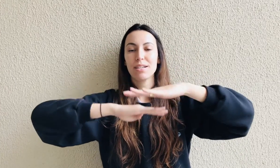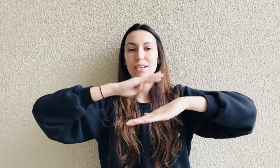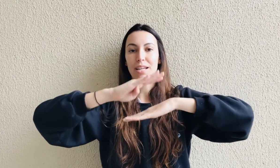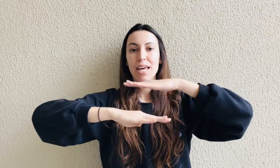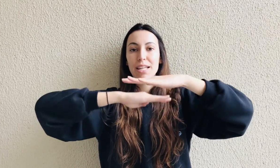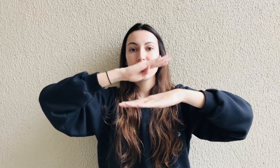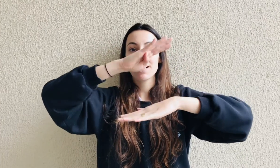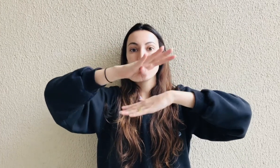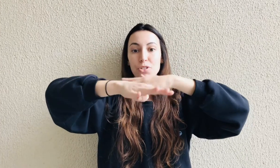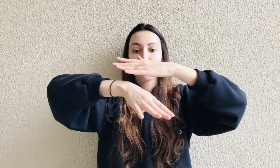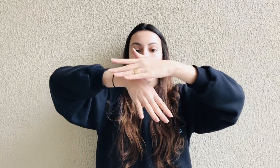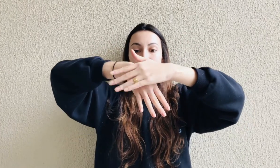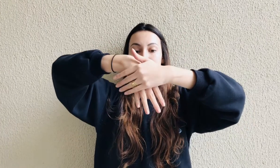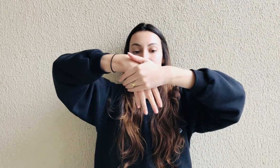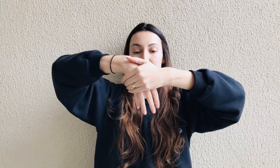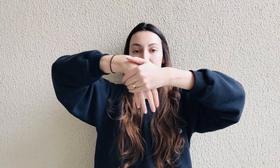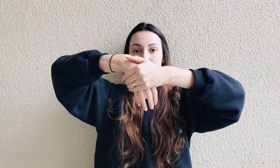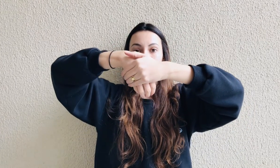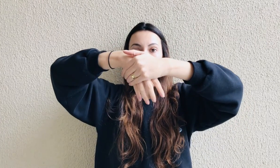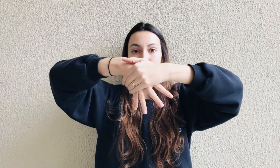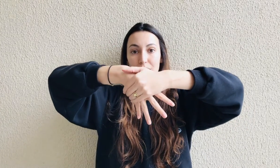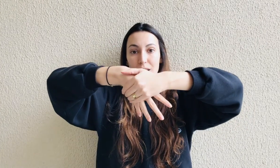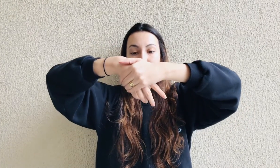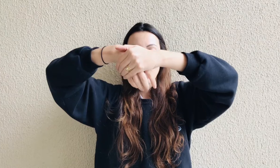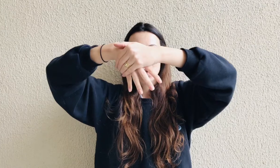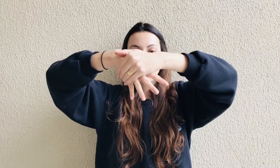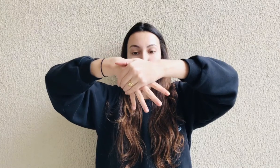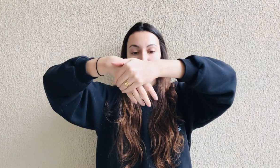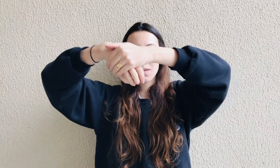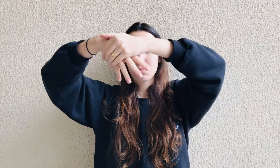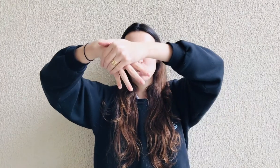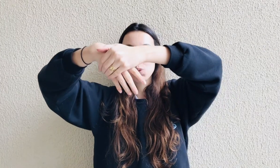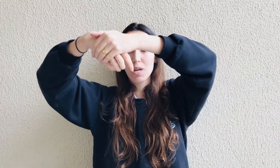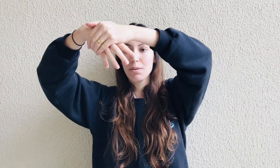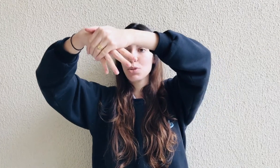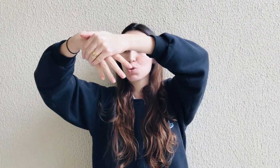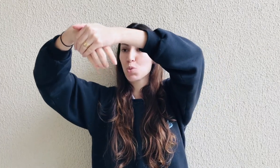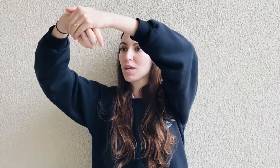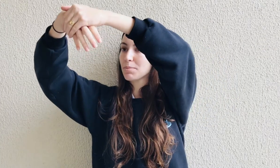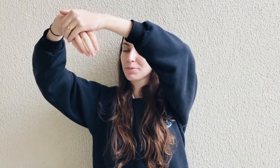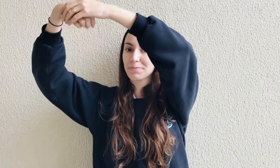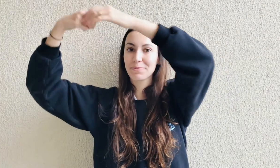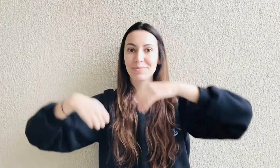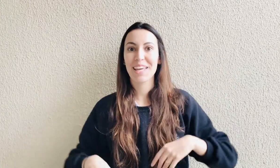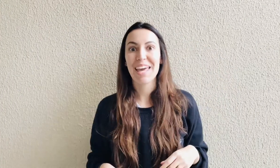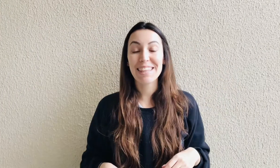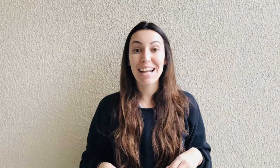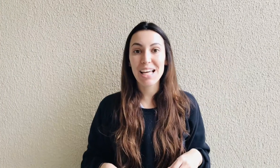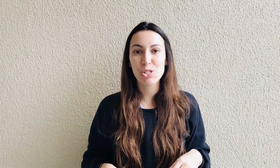turn, turn. Turning to a jellyfish, swim, swim, swim. And the last